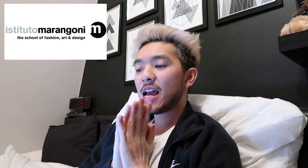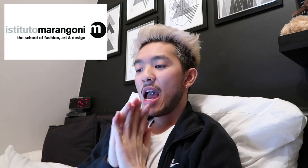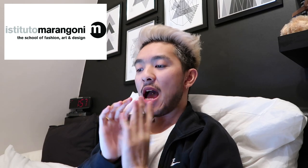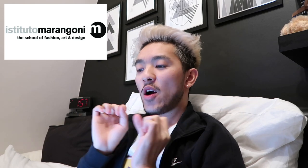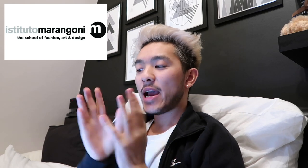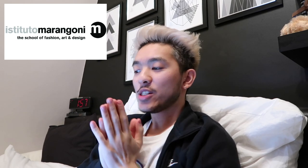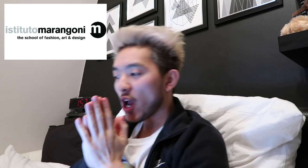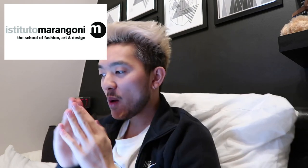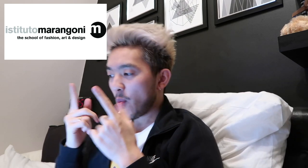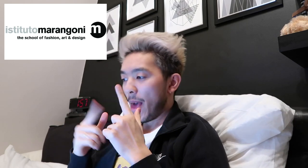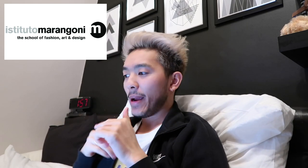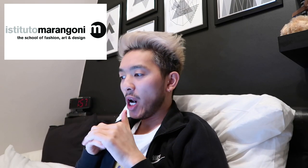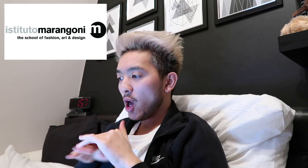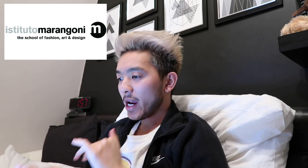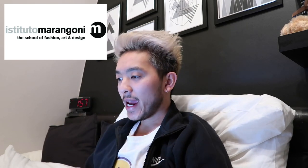Okay. So, a bit lucky.